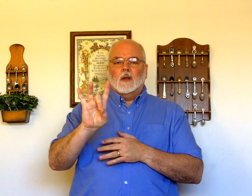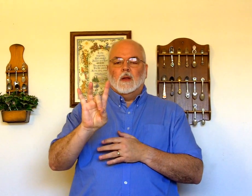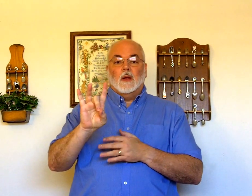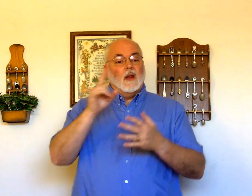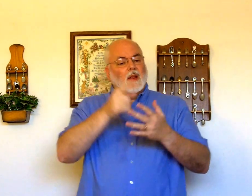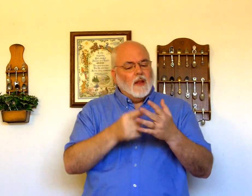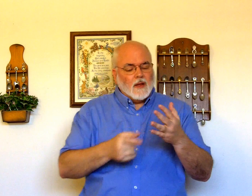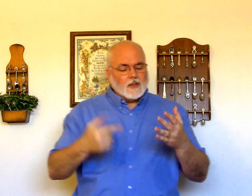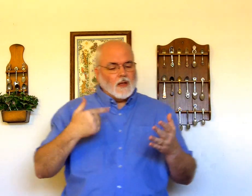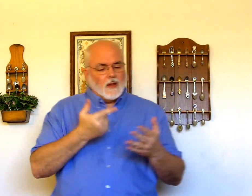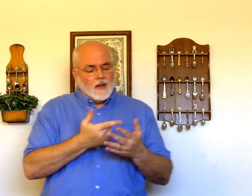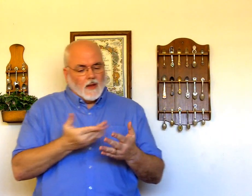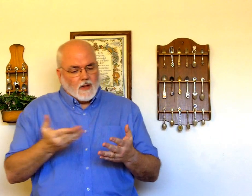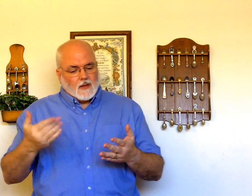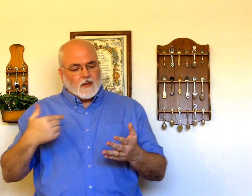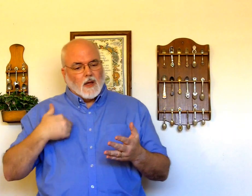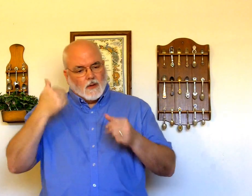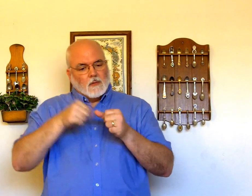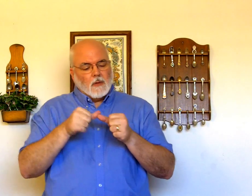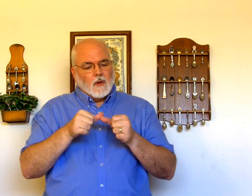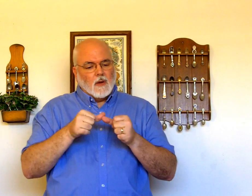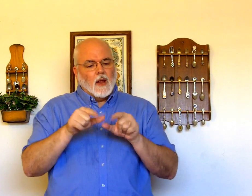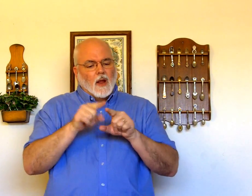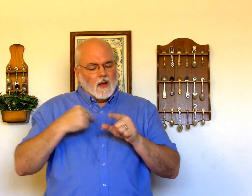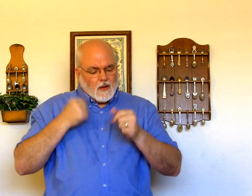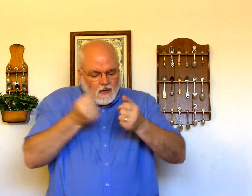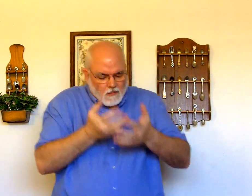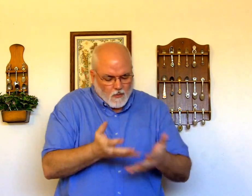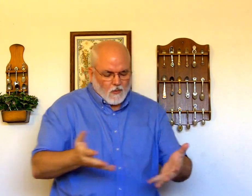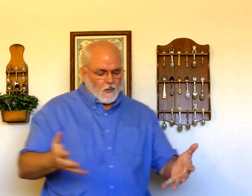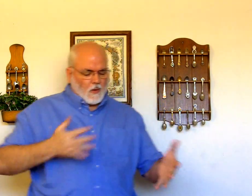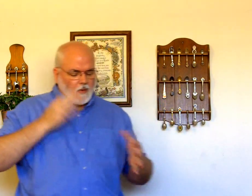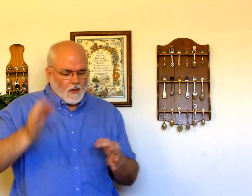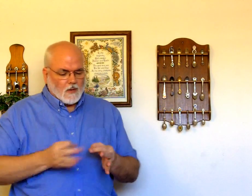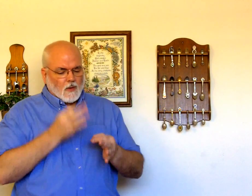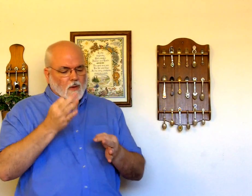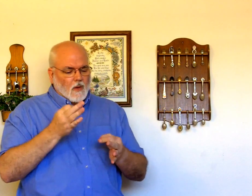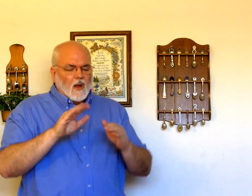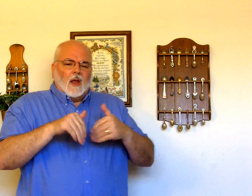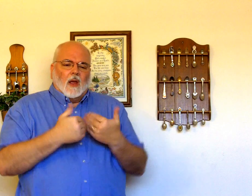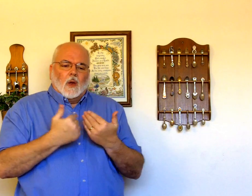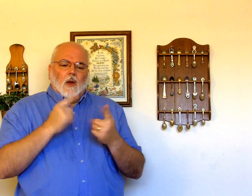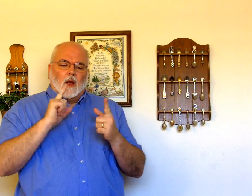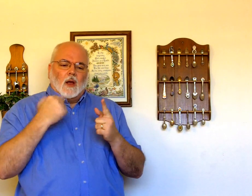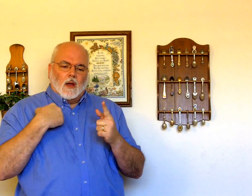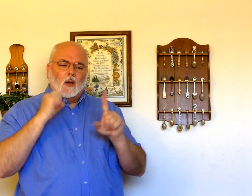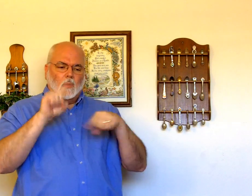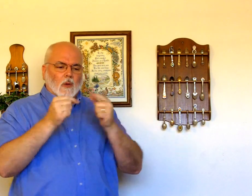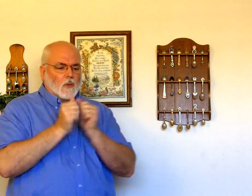things I remember as I pour out my soul, how I went with the throng, and